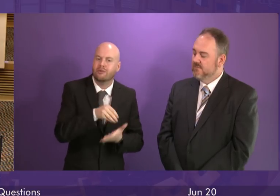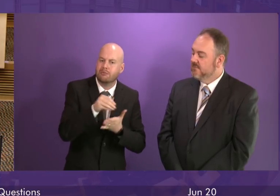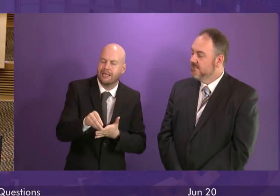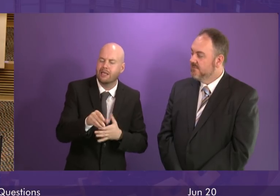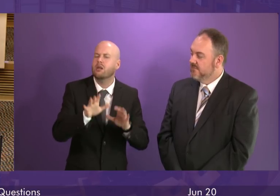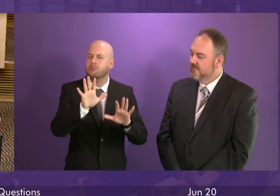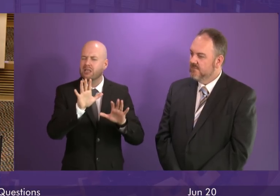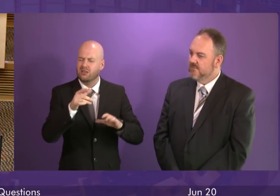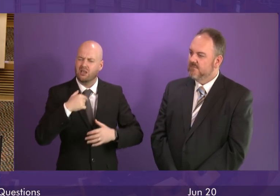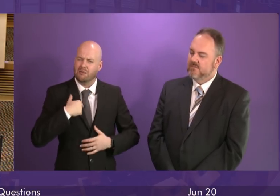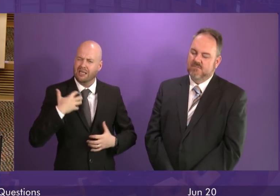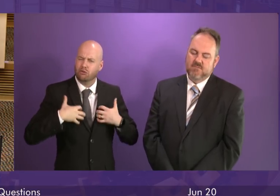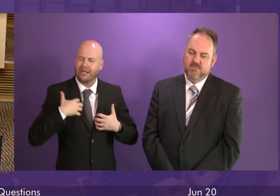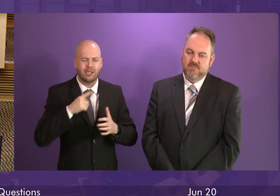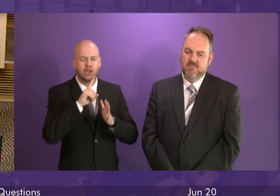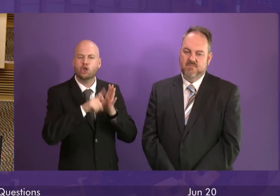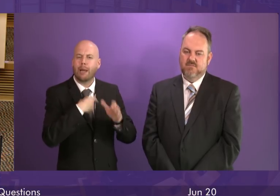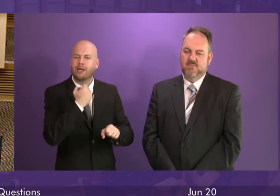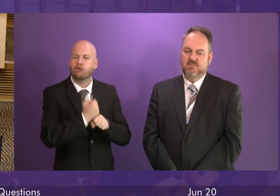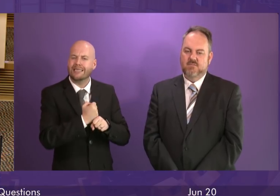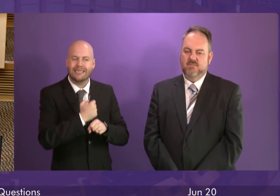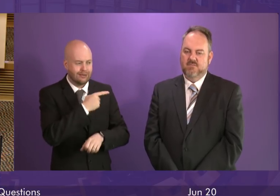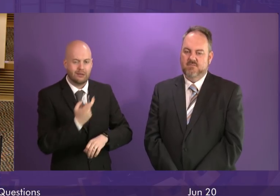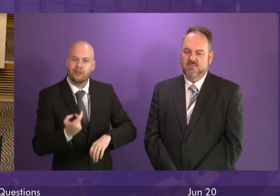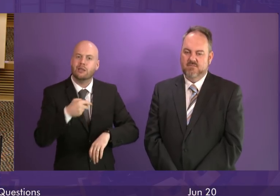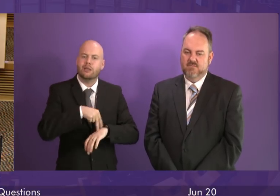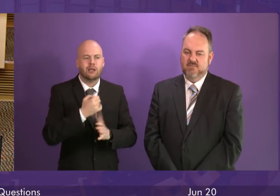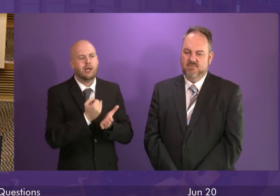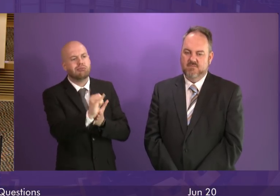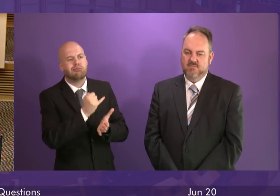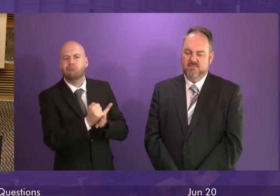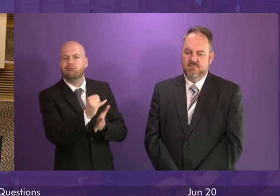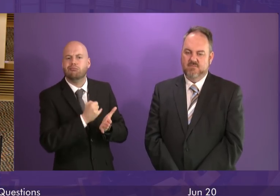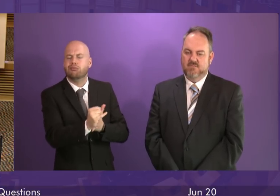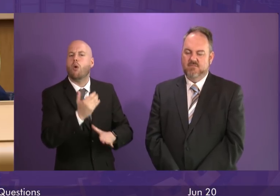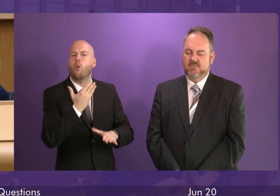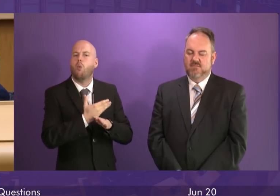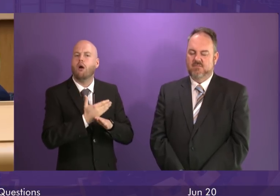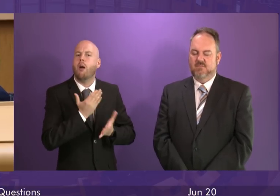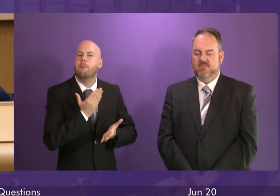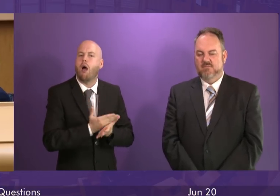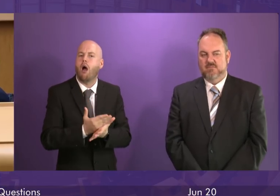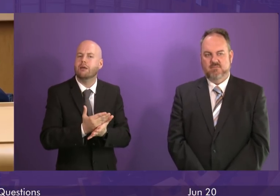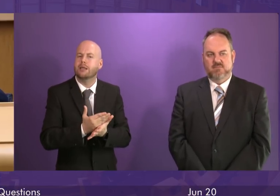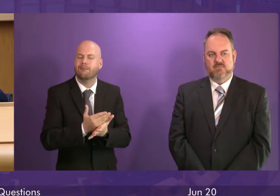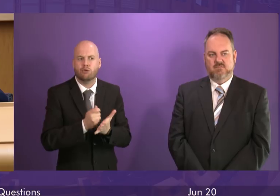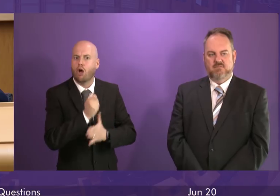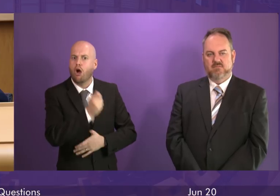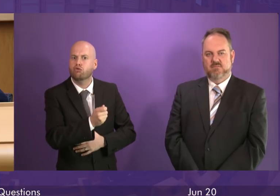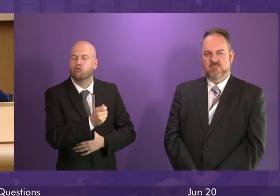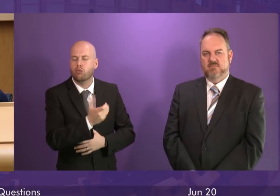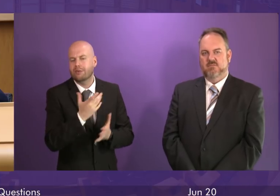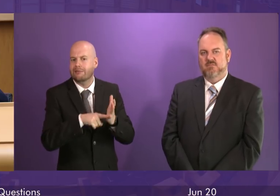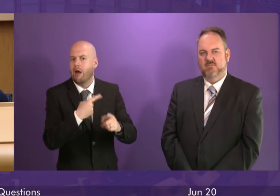stood up here as he has done many times in recent weeks and opposed workplace parking levy. And the reason I am interested in this is because a